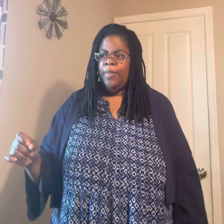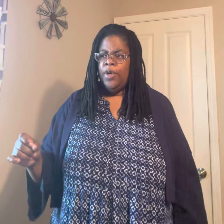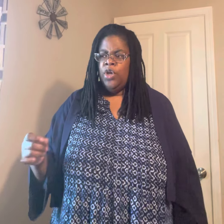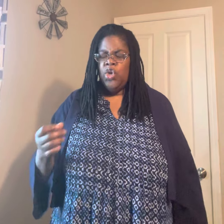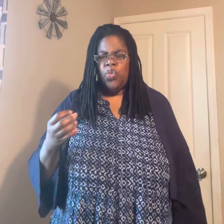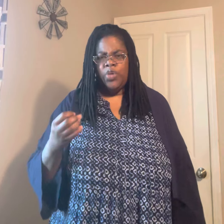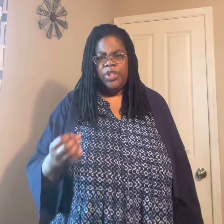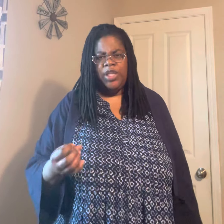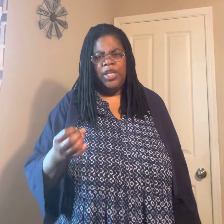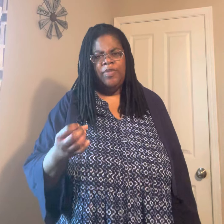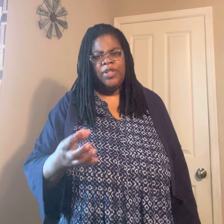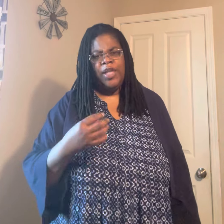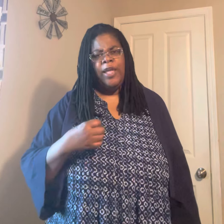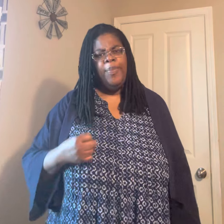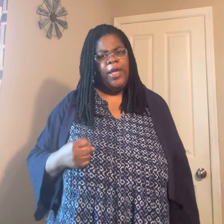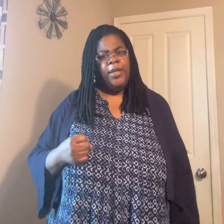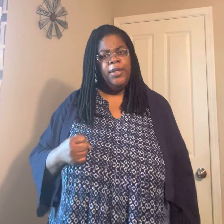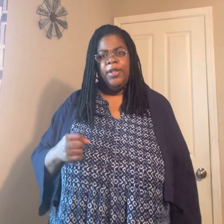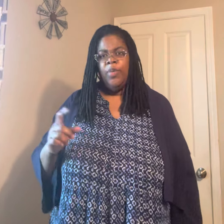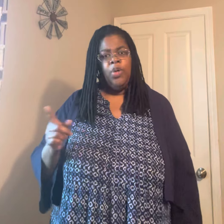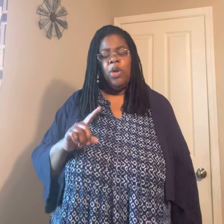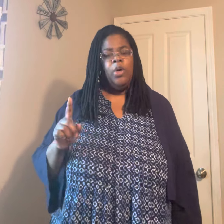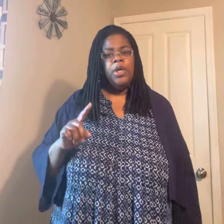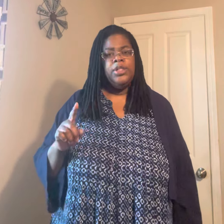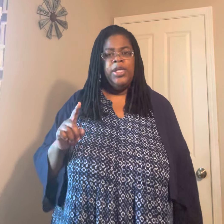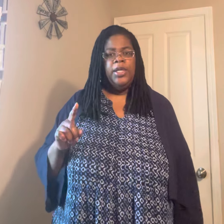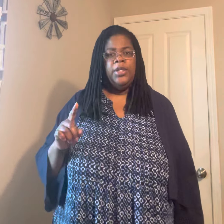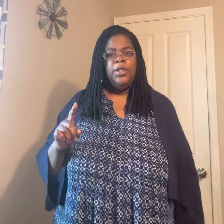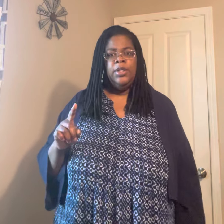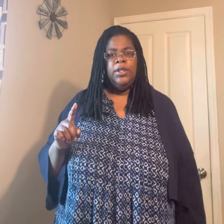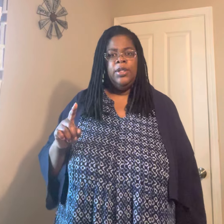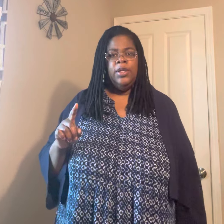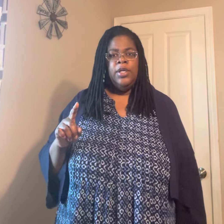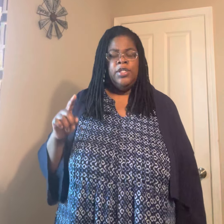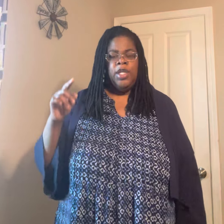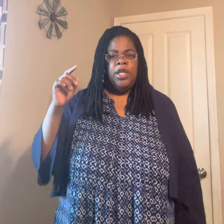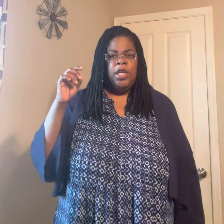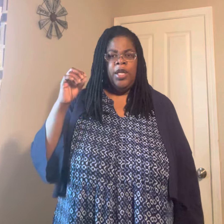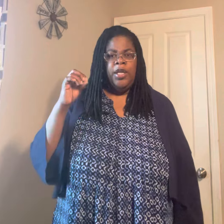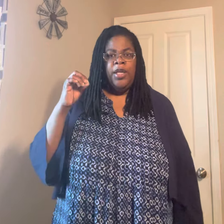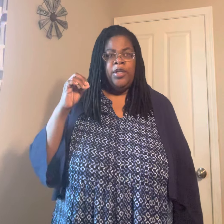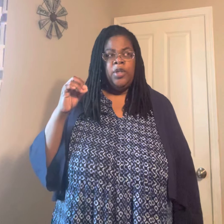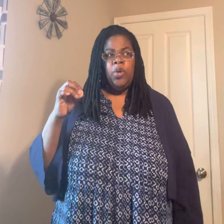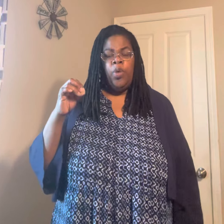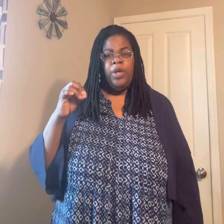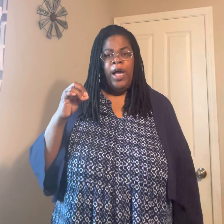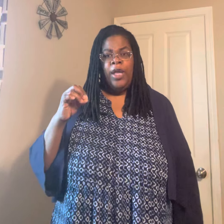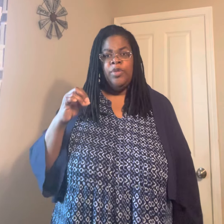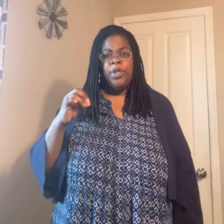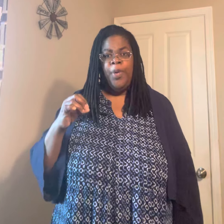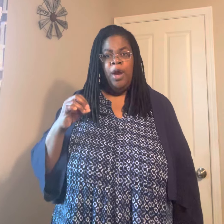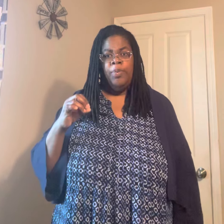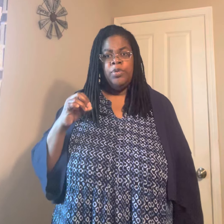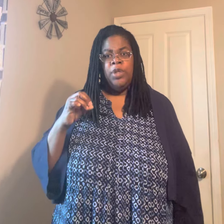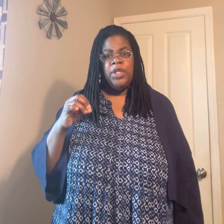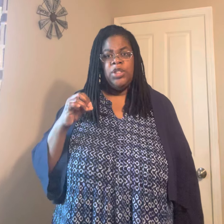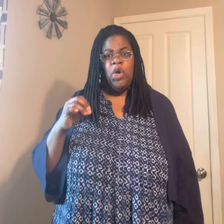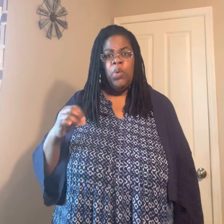received the same pay. They were no longer content. See, and the word of God used a parable to let us know